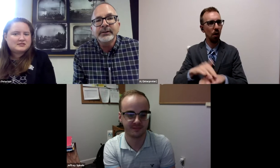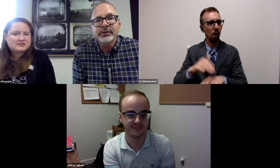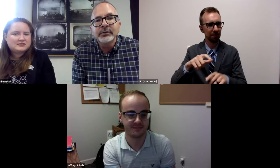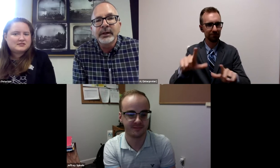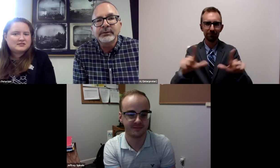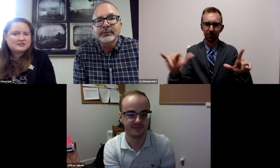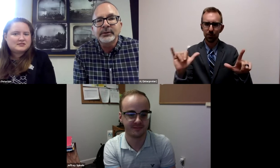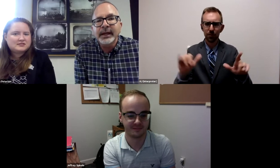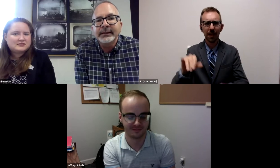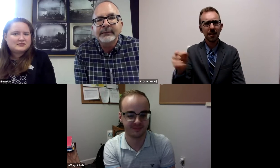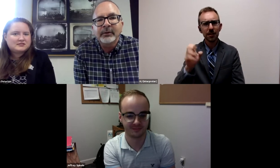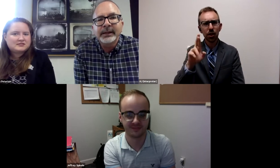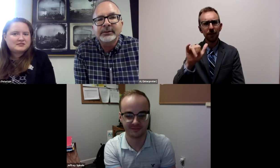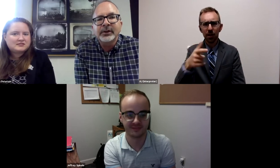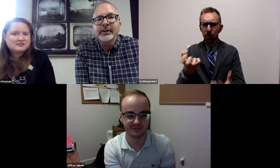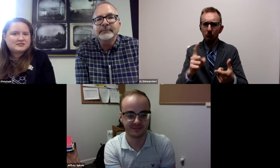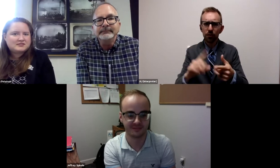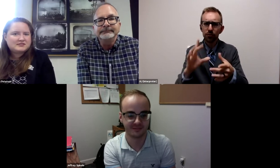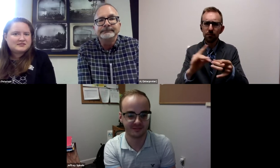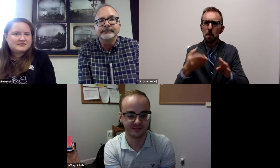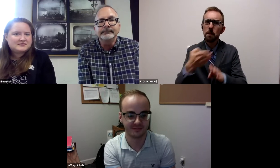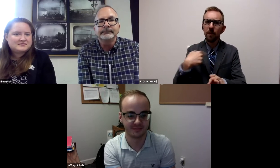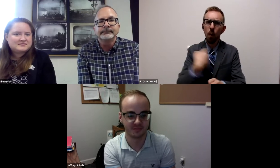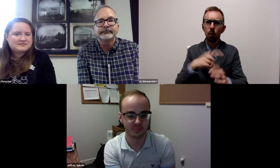And Jeffrey, did you want to say anything before we get started?